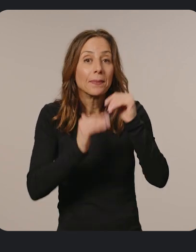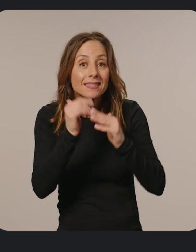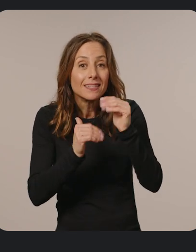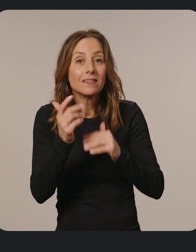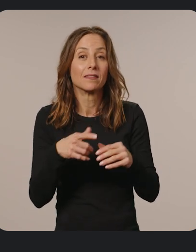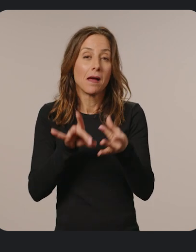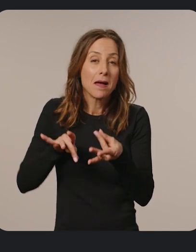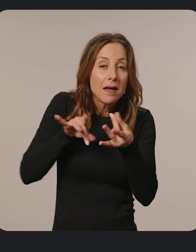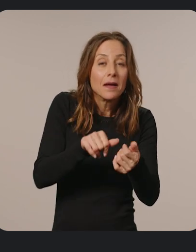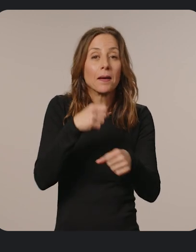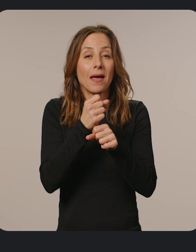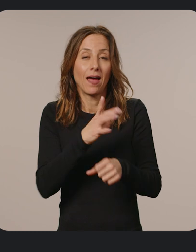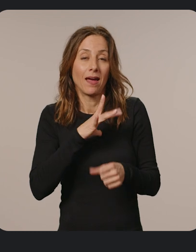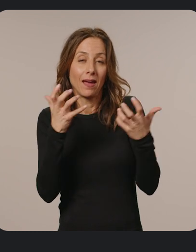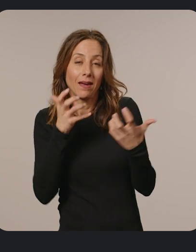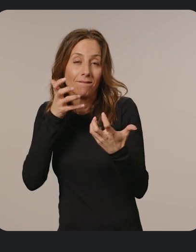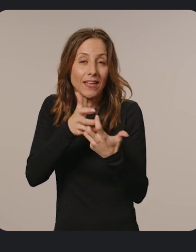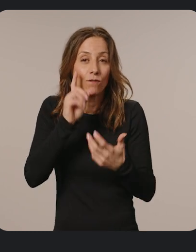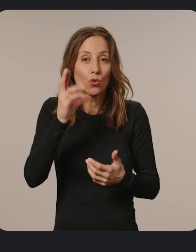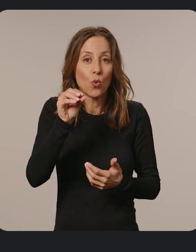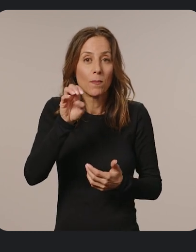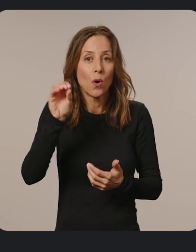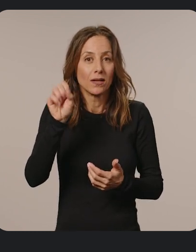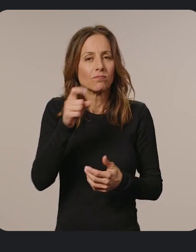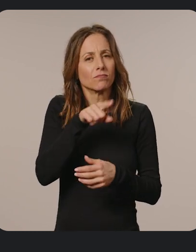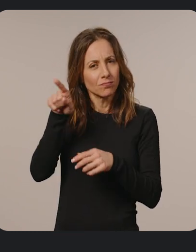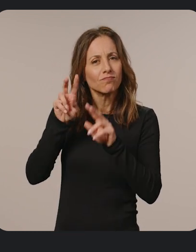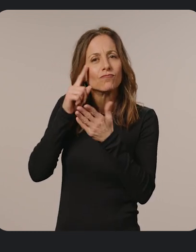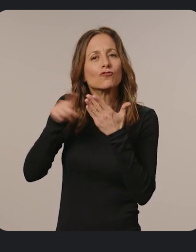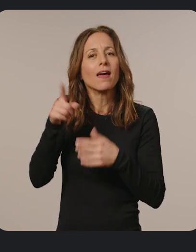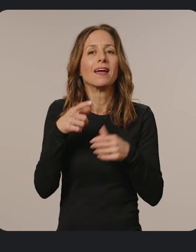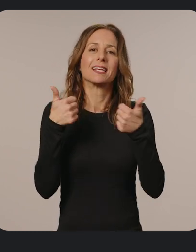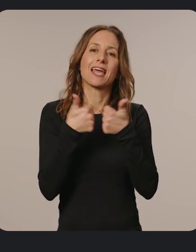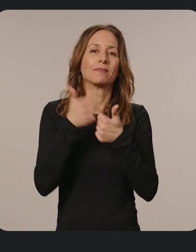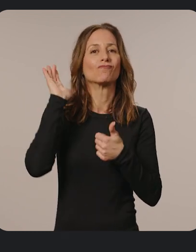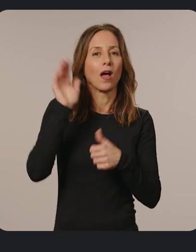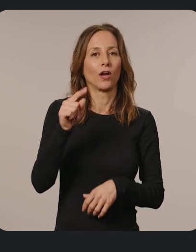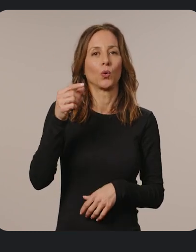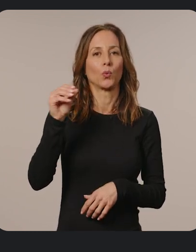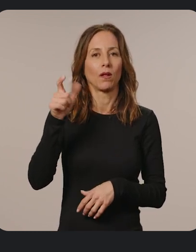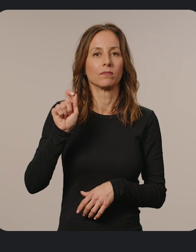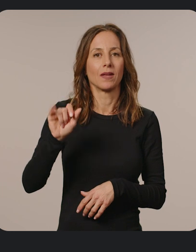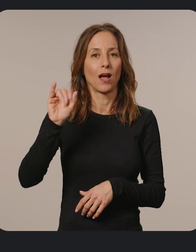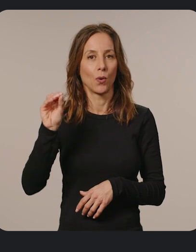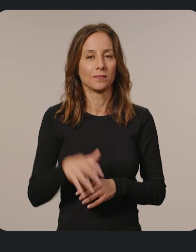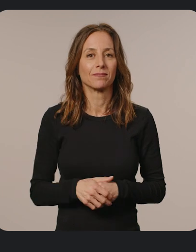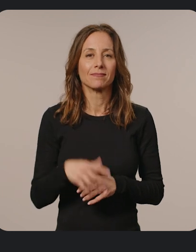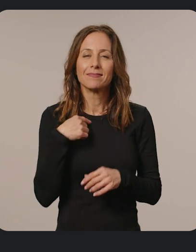optimizing them, and making them a better fit for Chrome OS, check out the Gaming Talks at Google.io. We can't